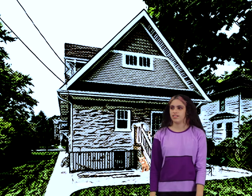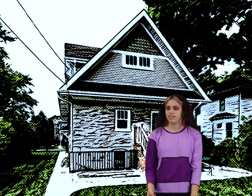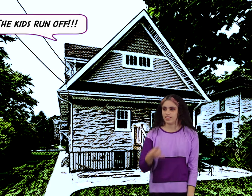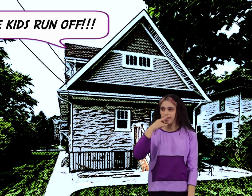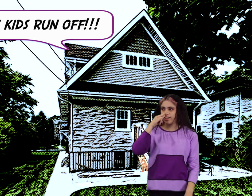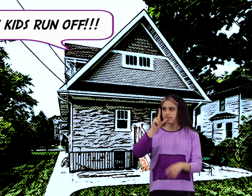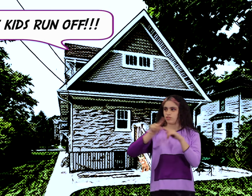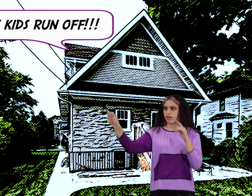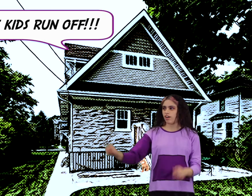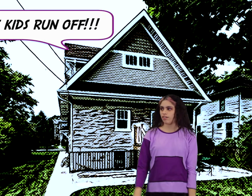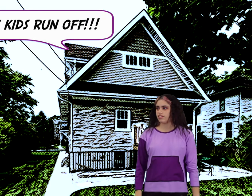The kids fall off.